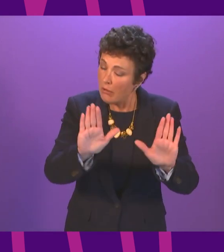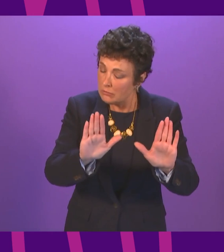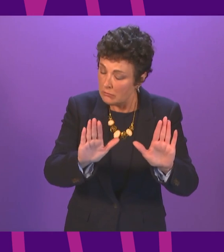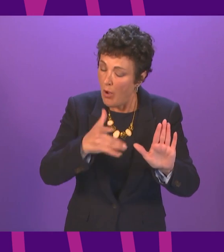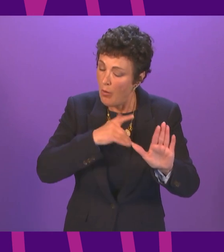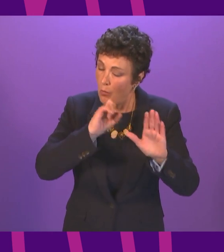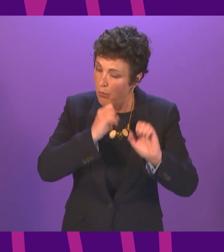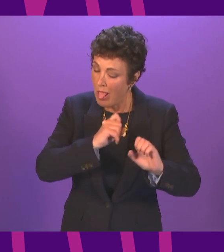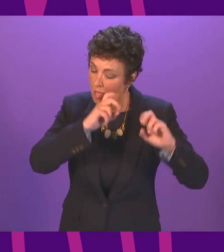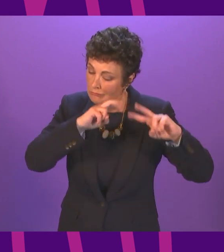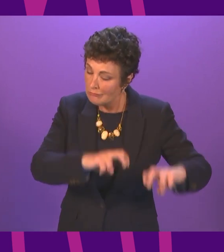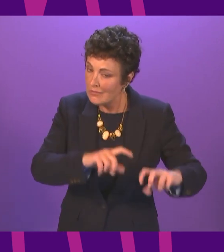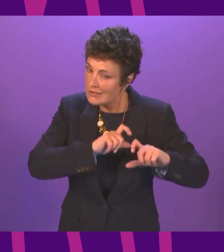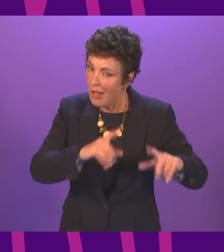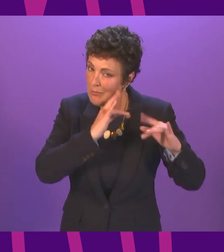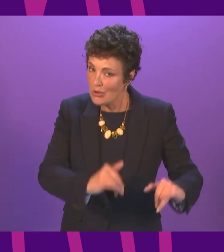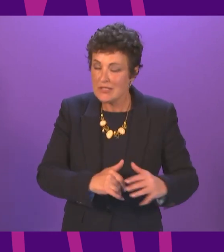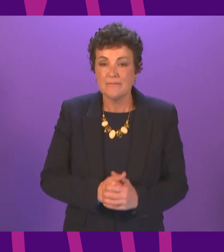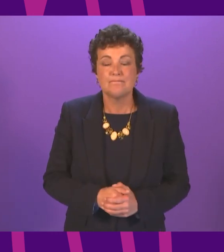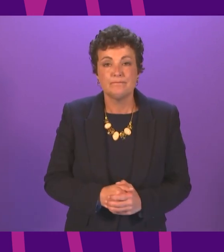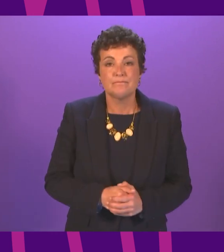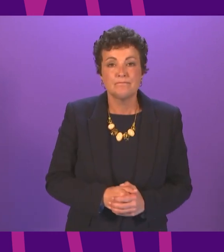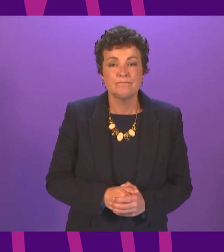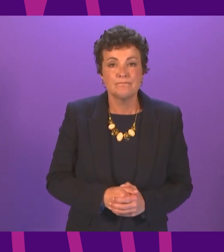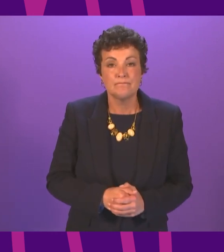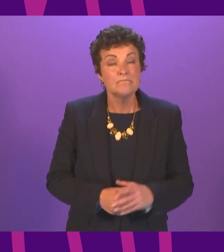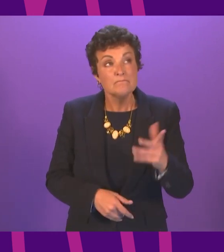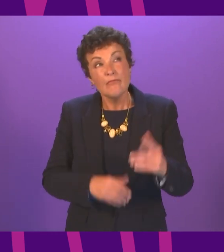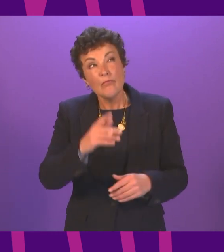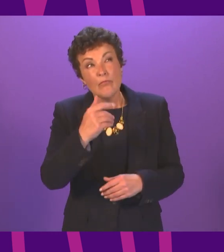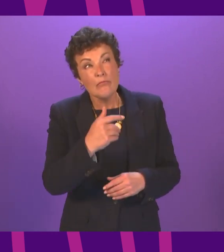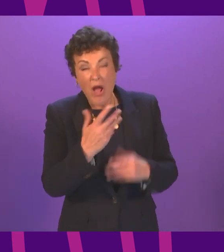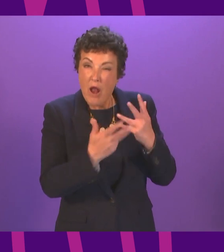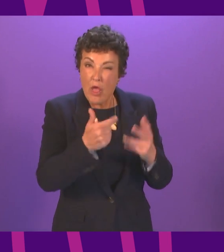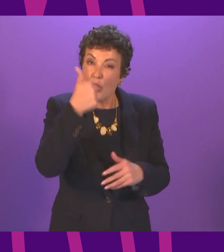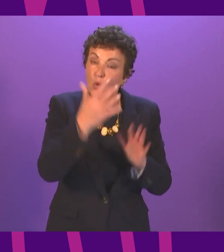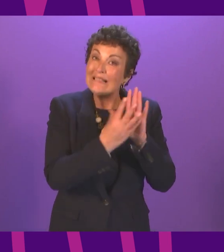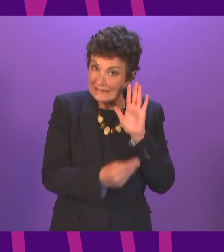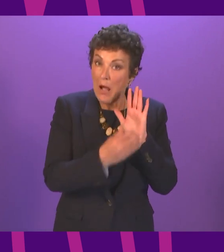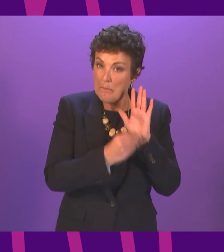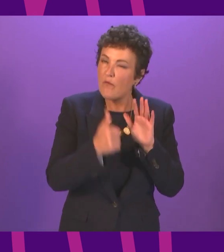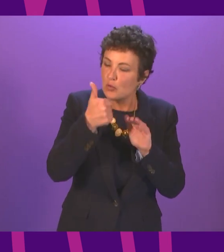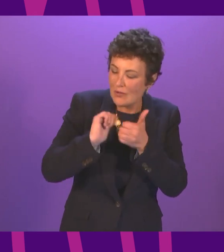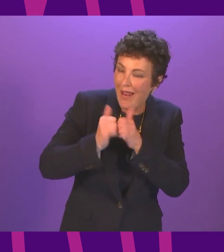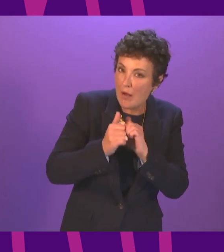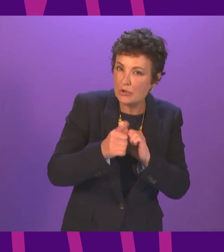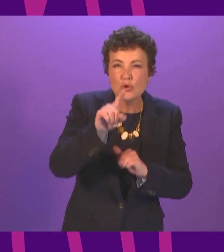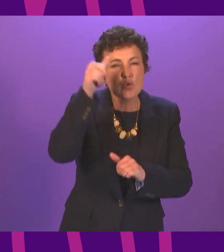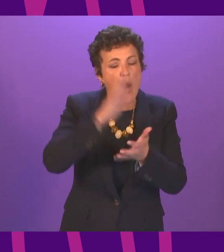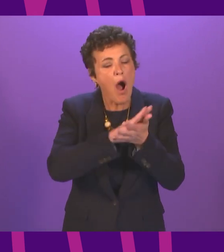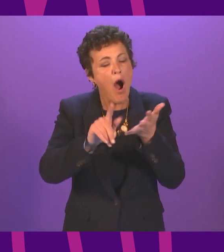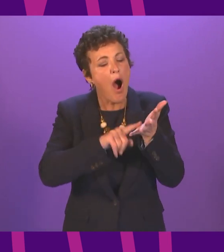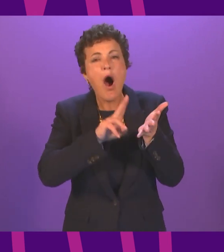to explore these issues. One of the other examples of collaboration is the work that the Government has taken forward with the Hunter